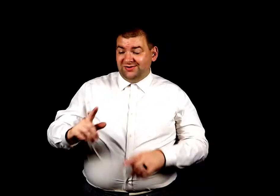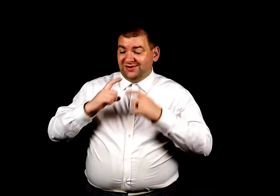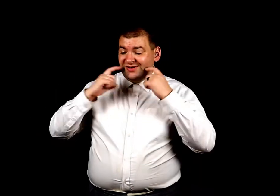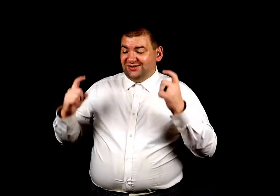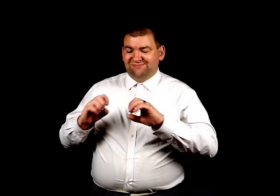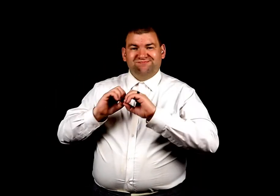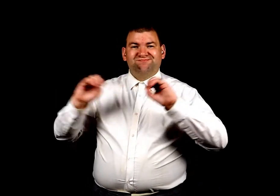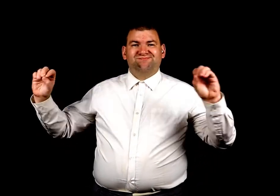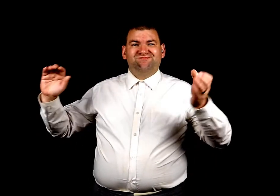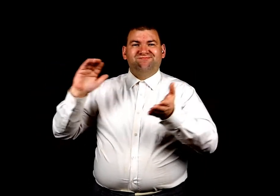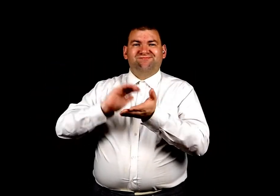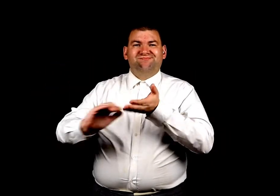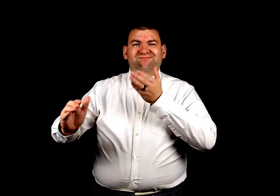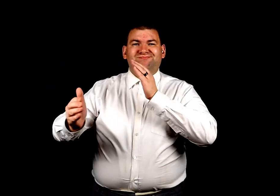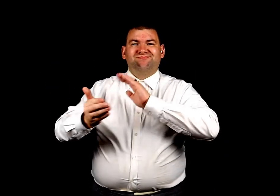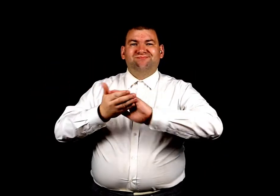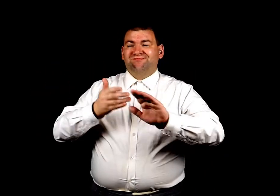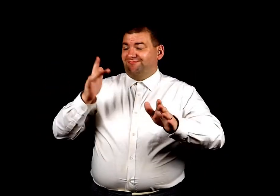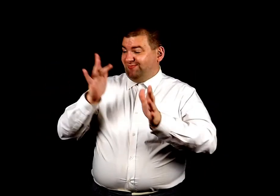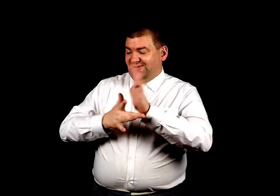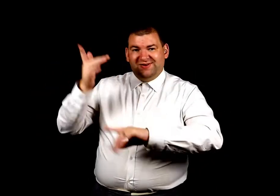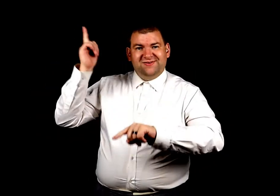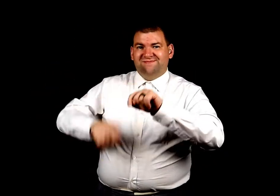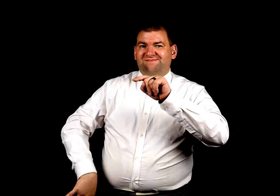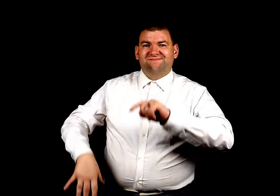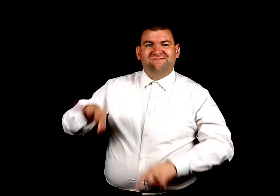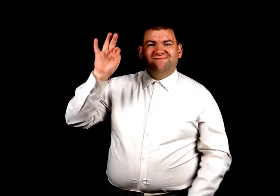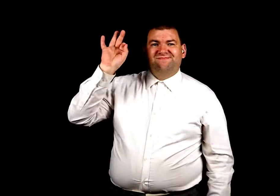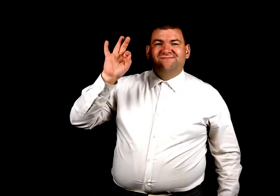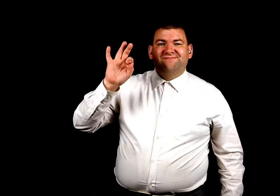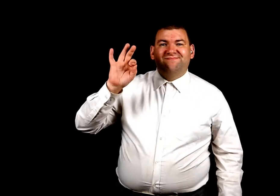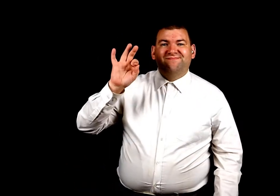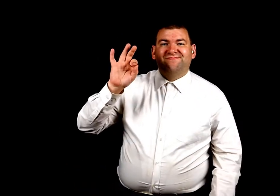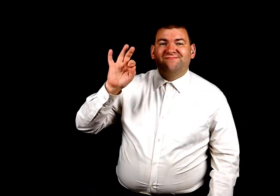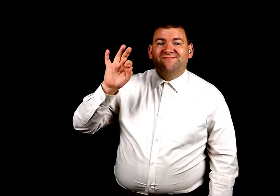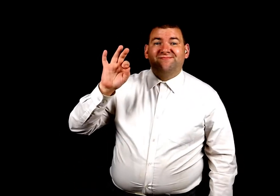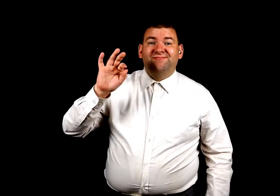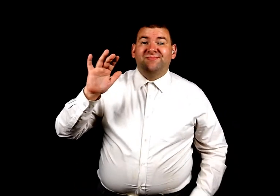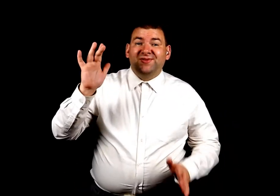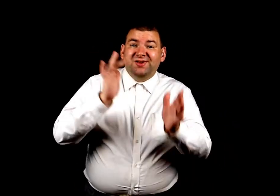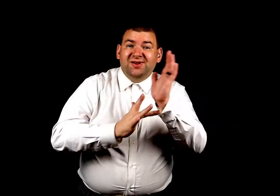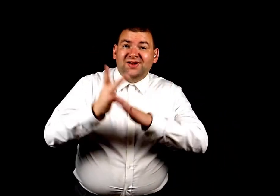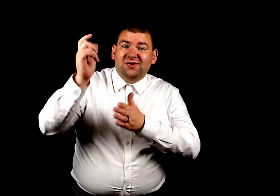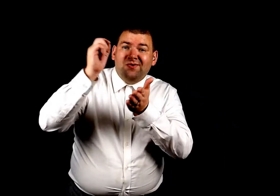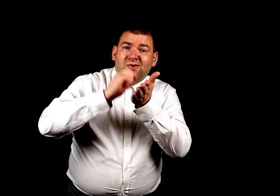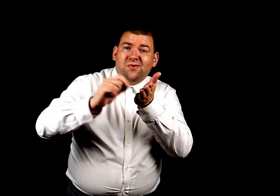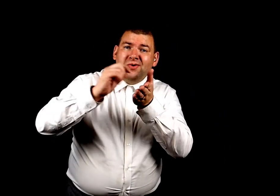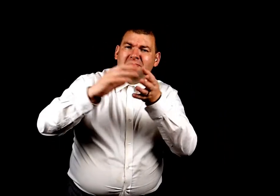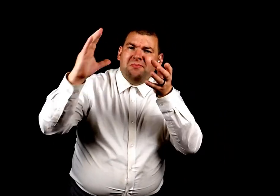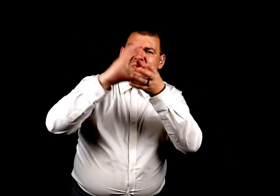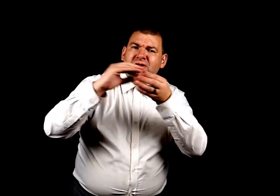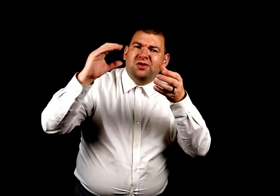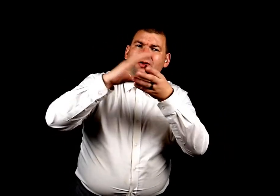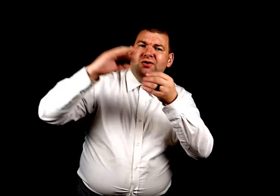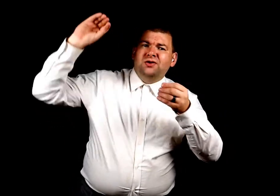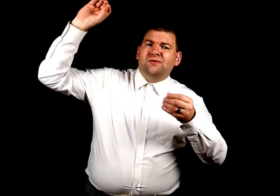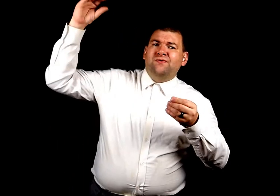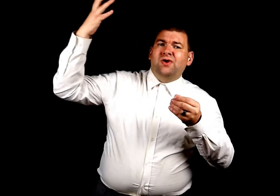clear but fault He did not find He wrote a message of grace across